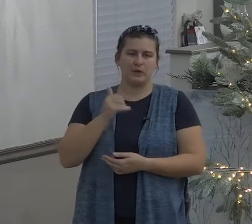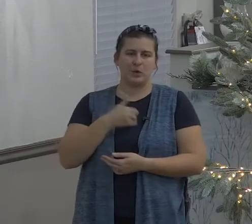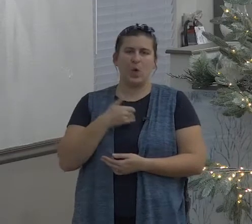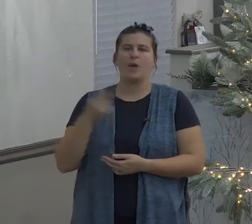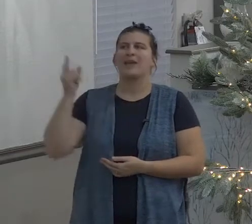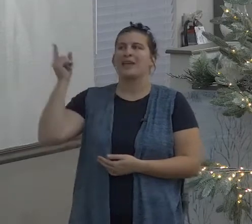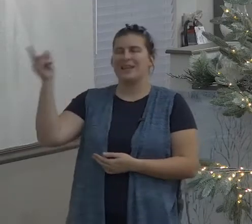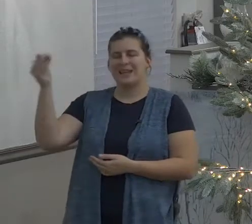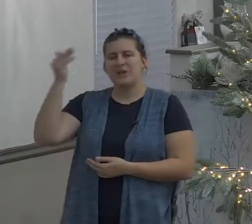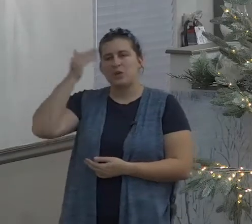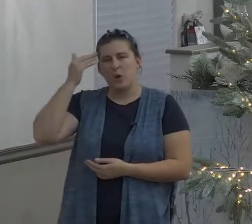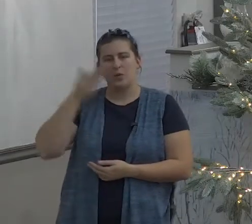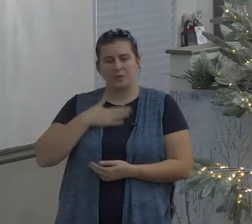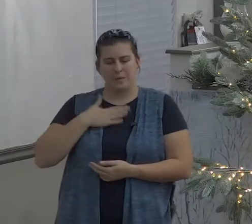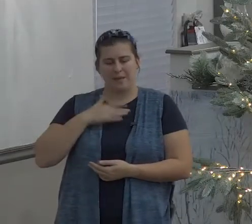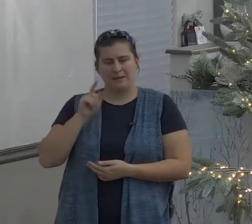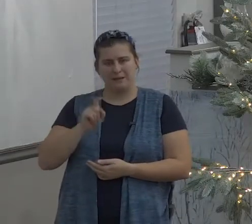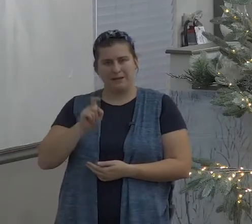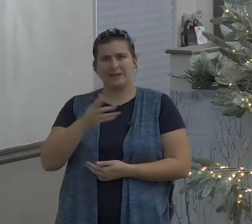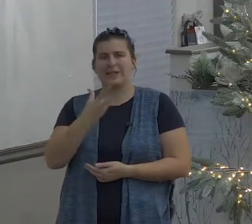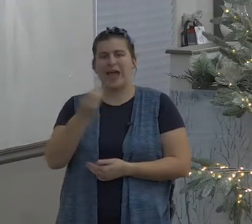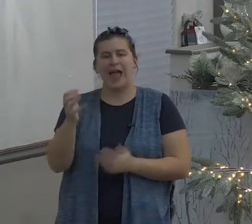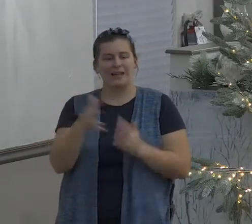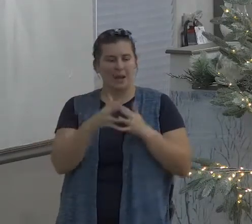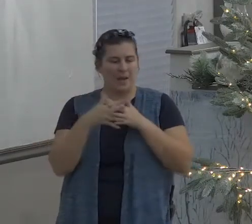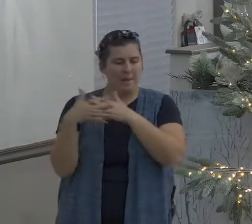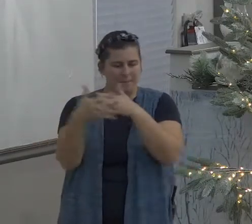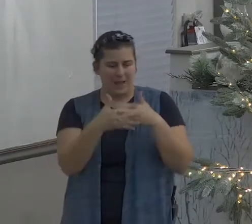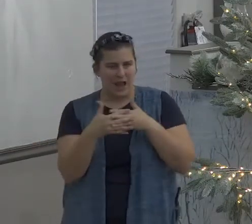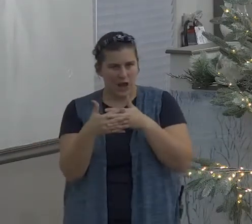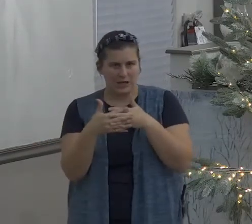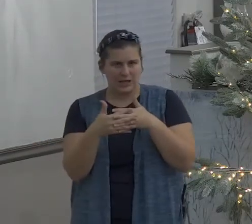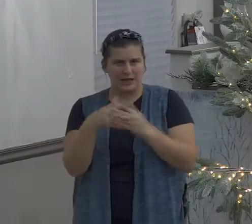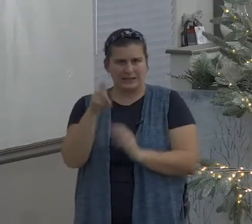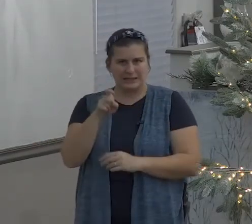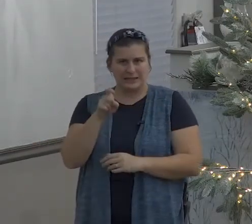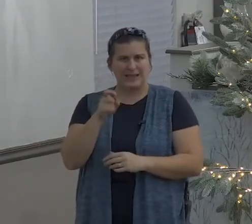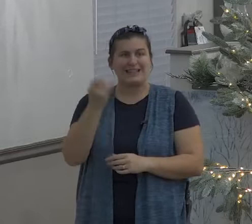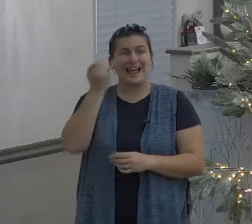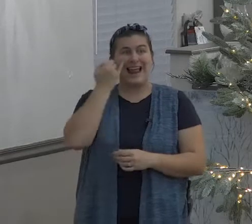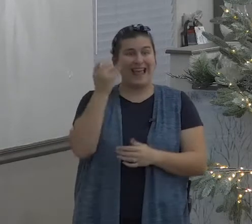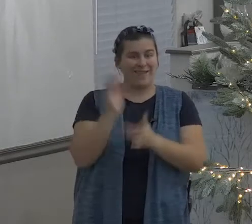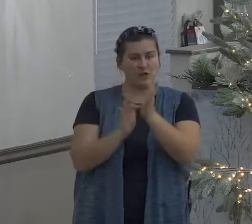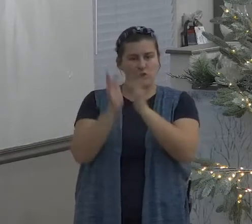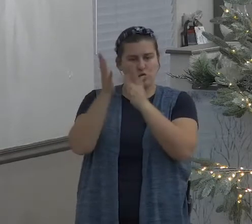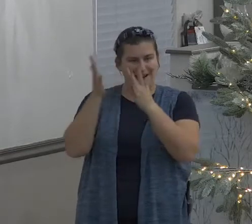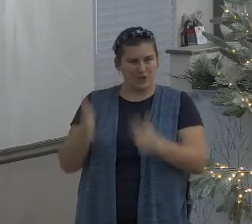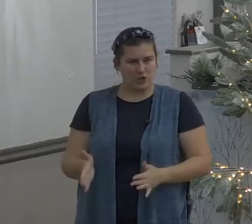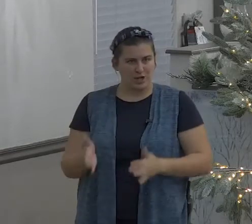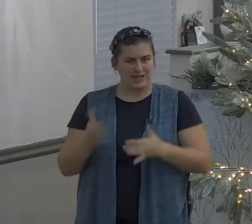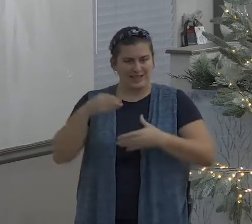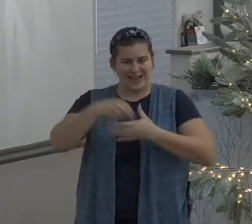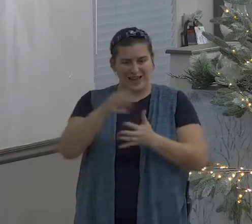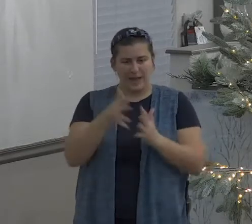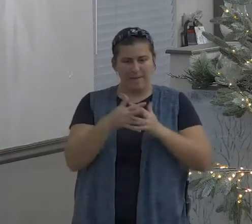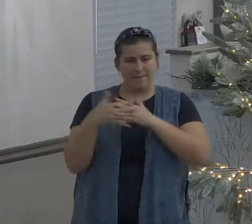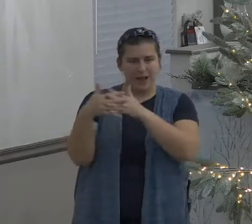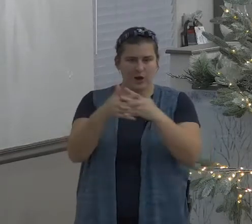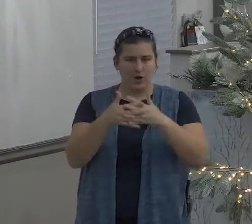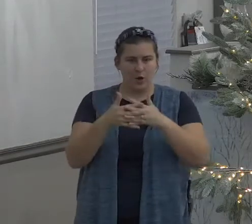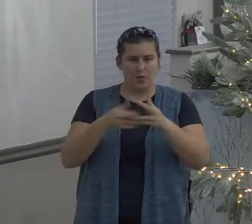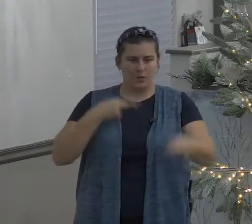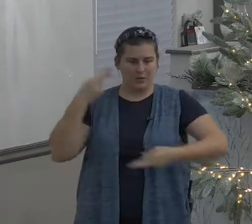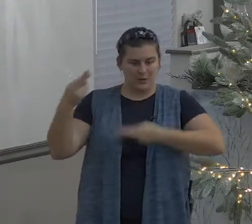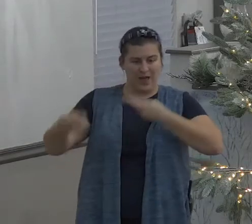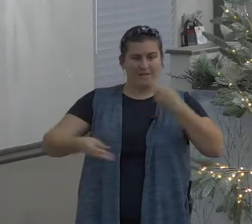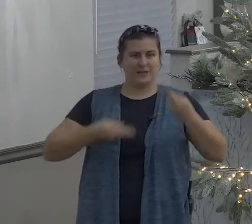now listen he knows what we need he knows what America needs